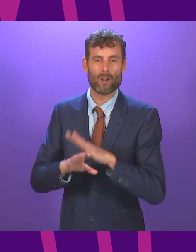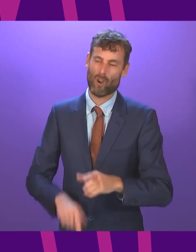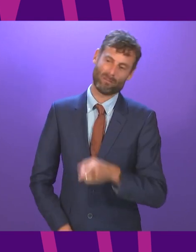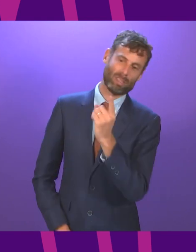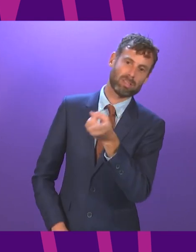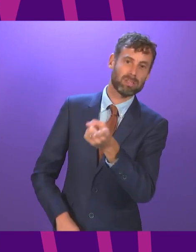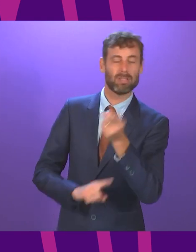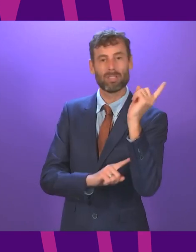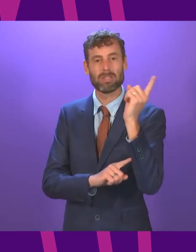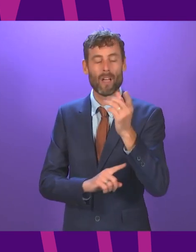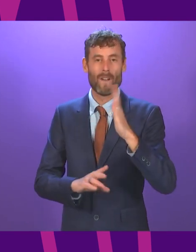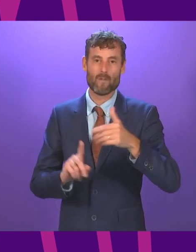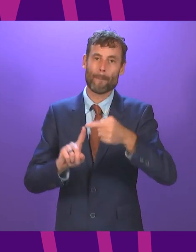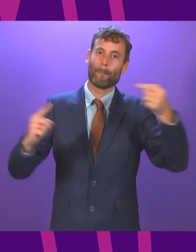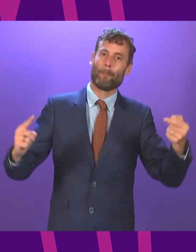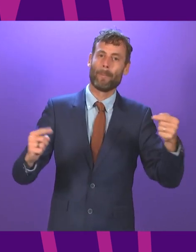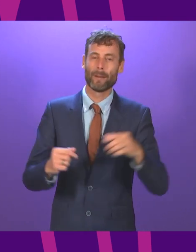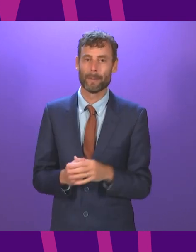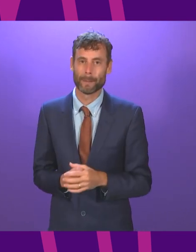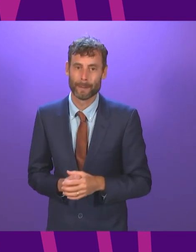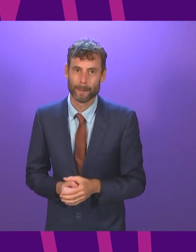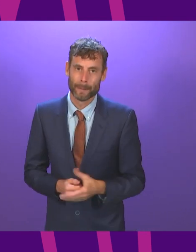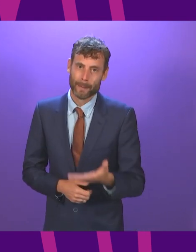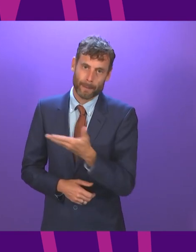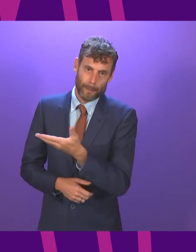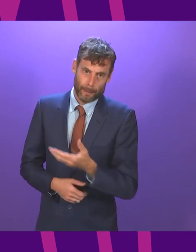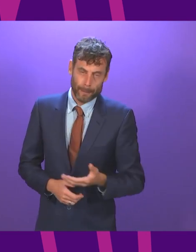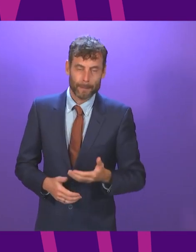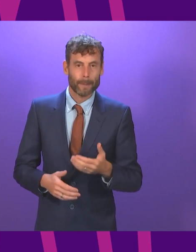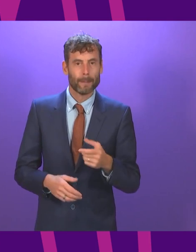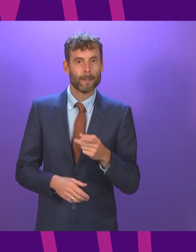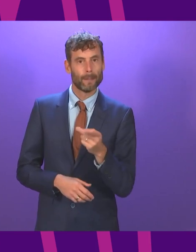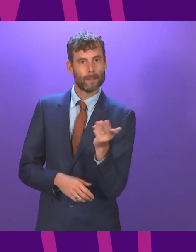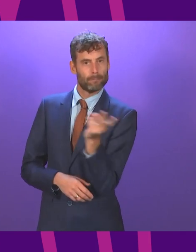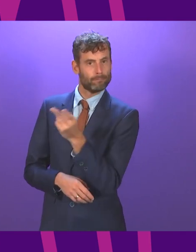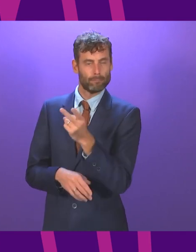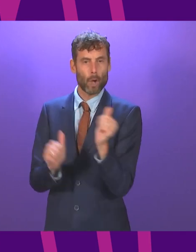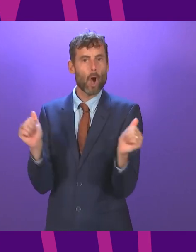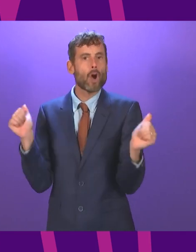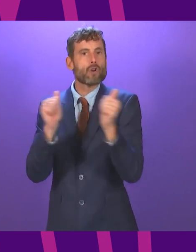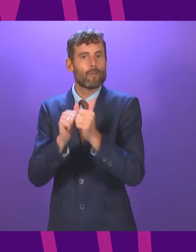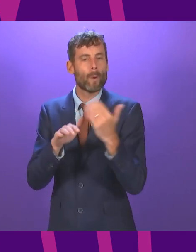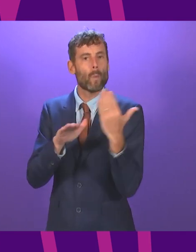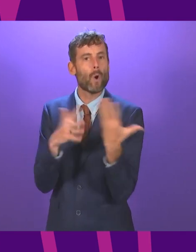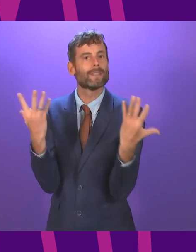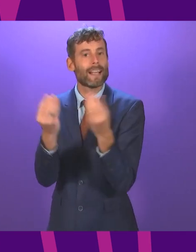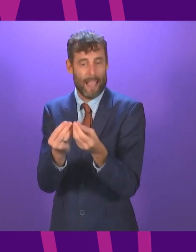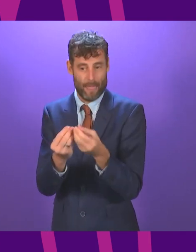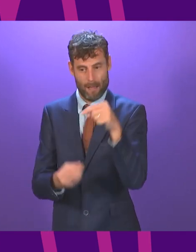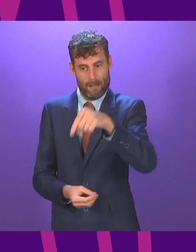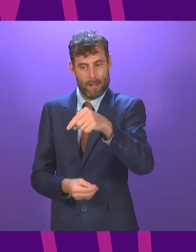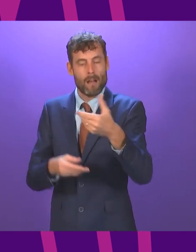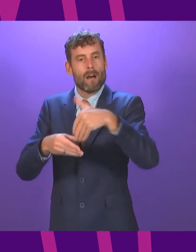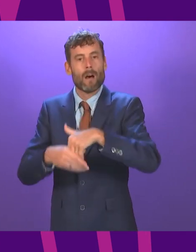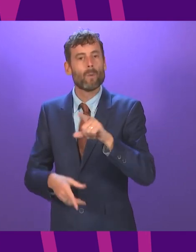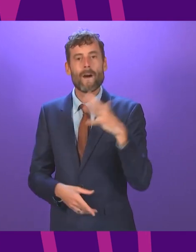Thank you, Presiding Officer. The cooperation agreement includes a £500 million just transition